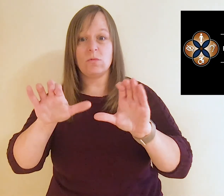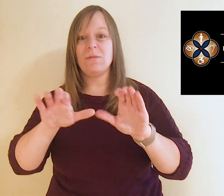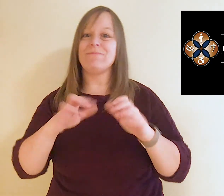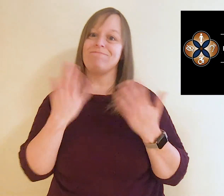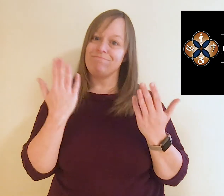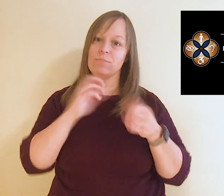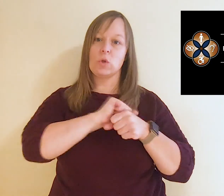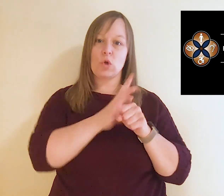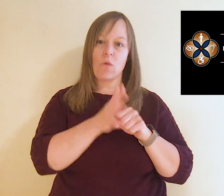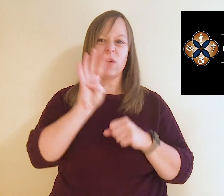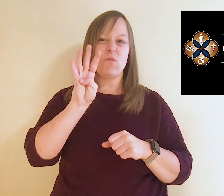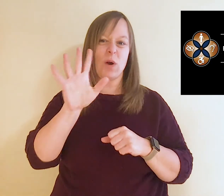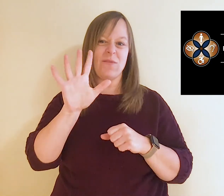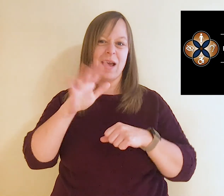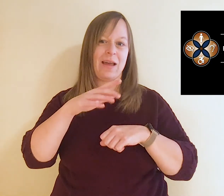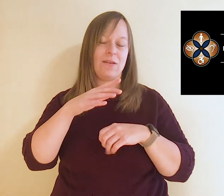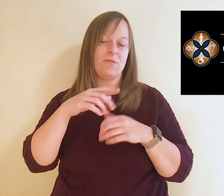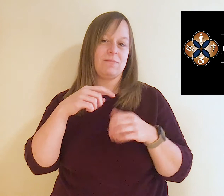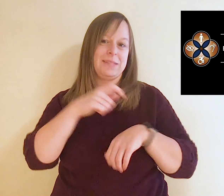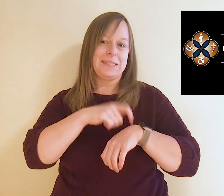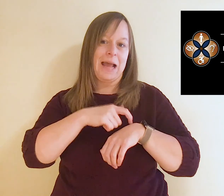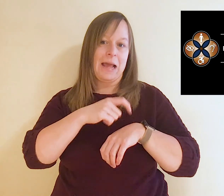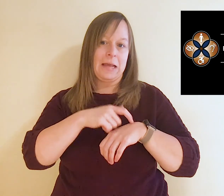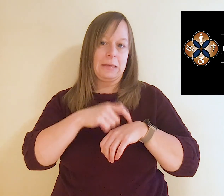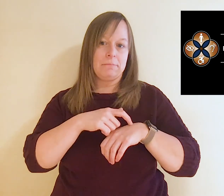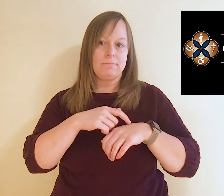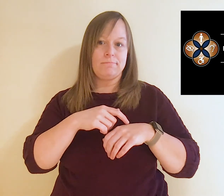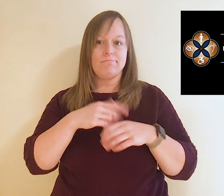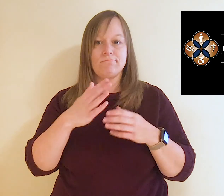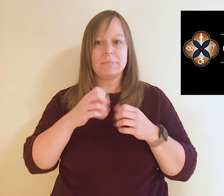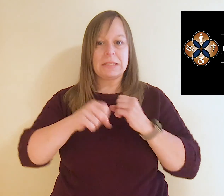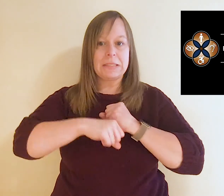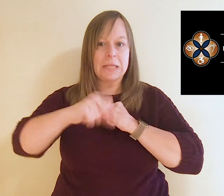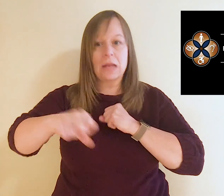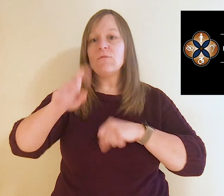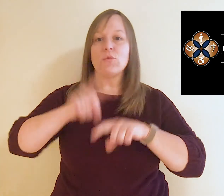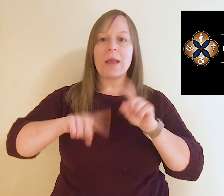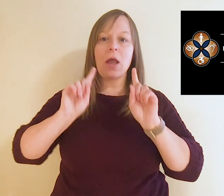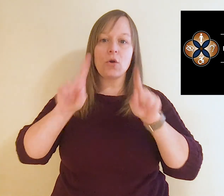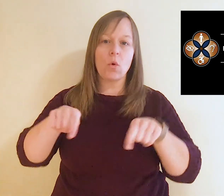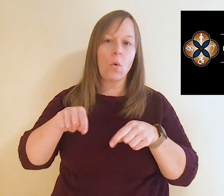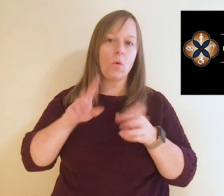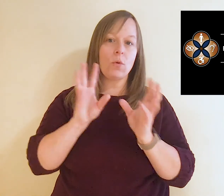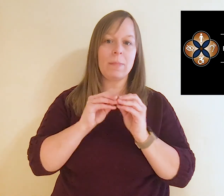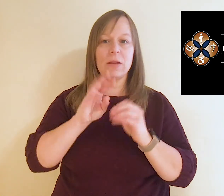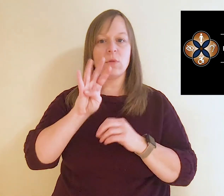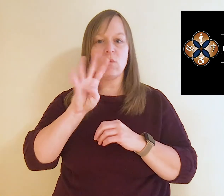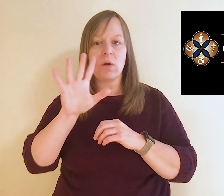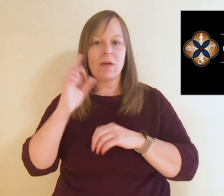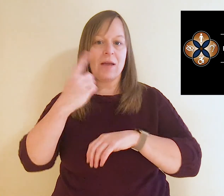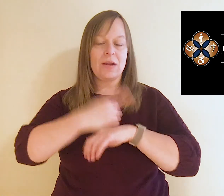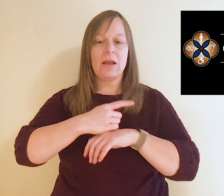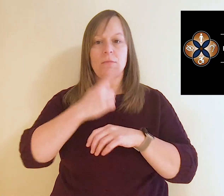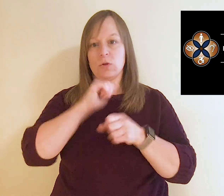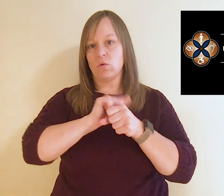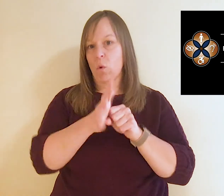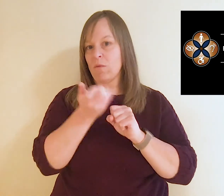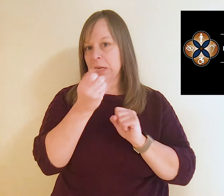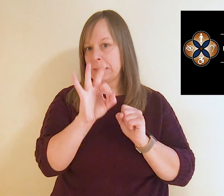because of the shutdown, 45-day deadline has been extended if you can't attend a meeting within 45 days because of COVID